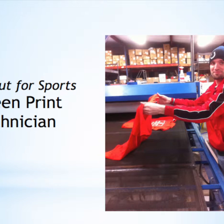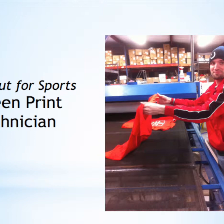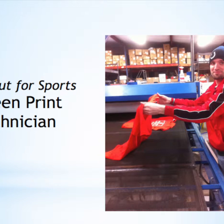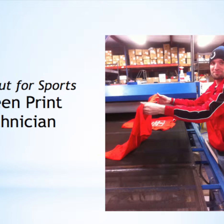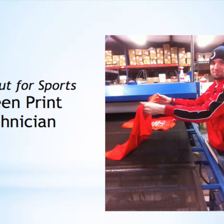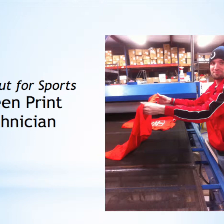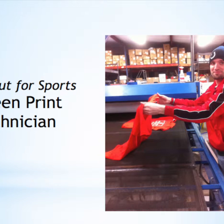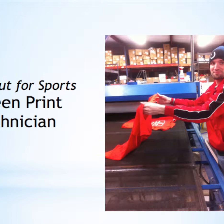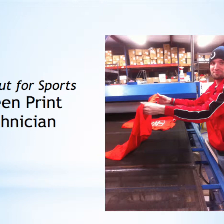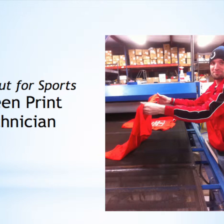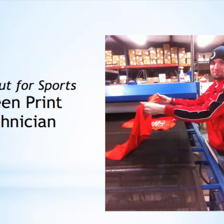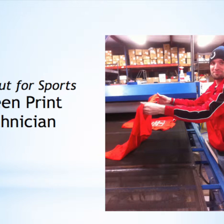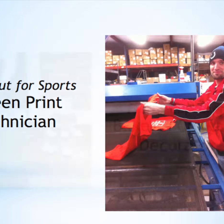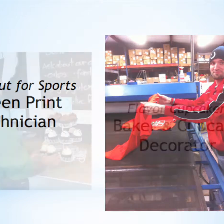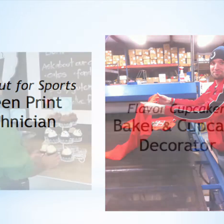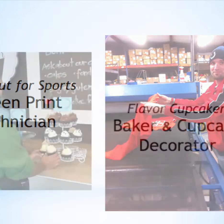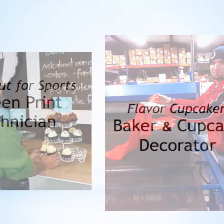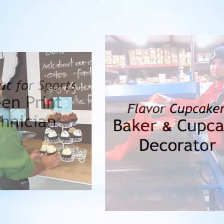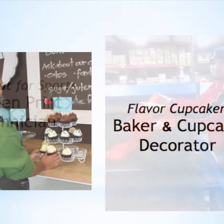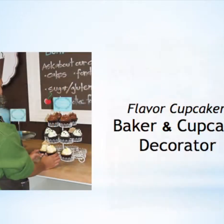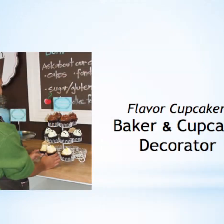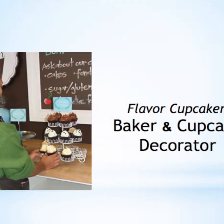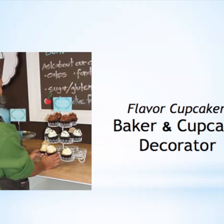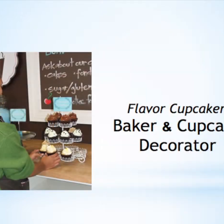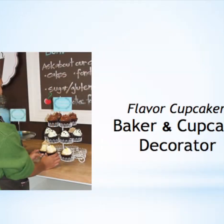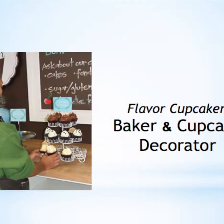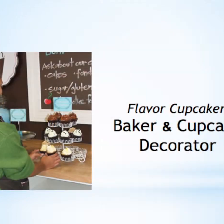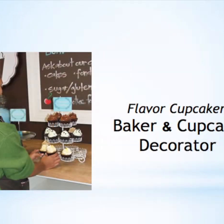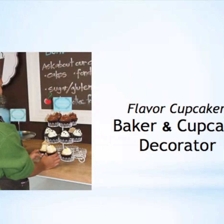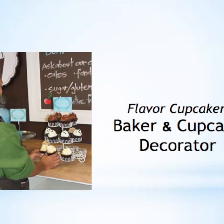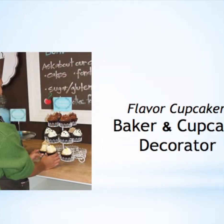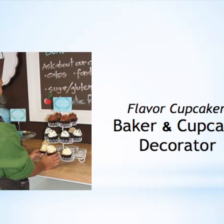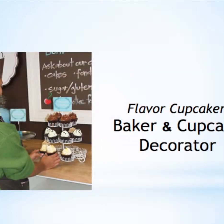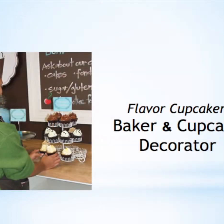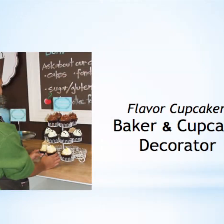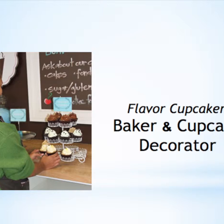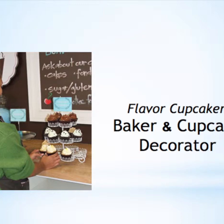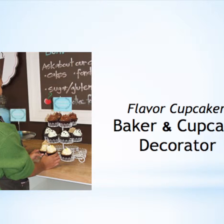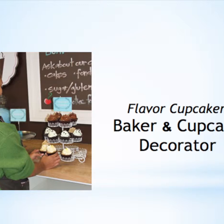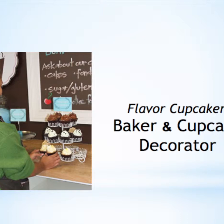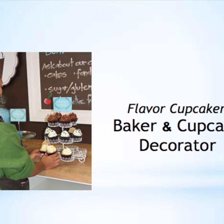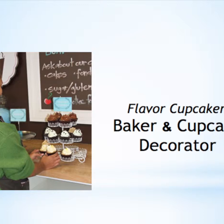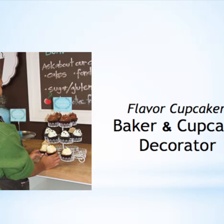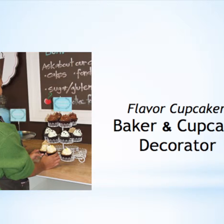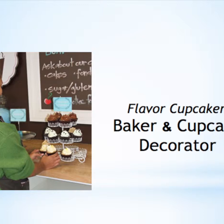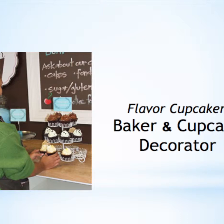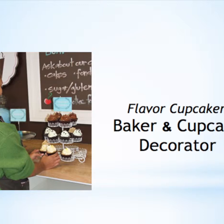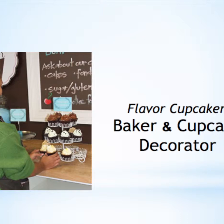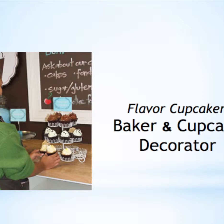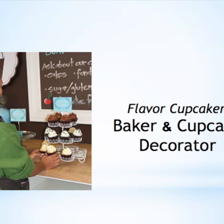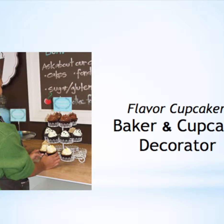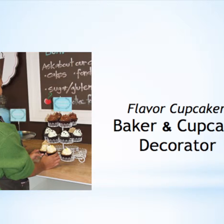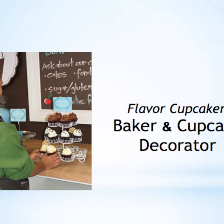costs and have effective meaning of communication in the workplace.